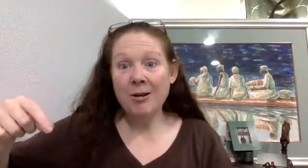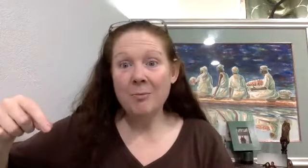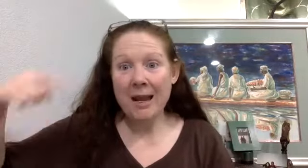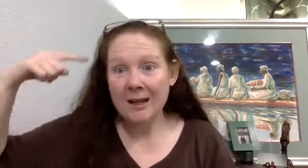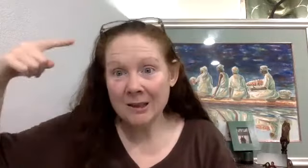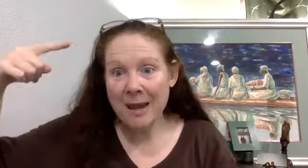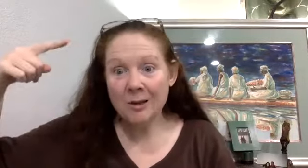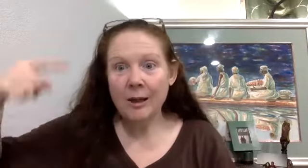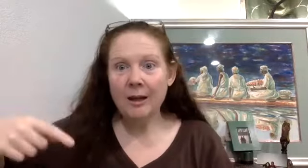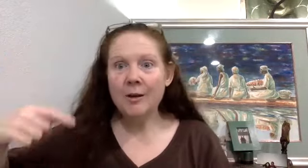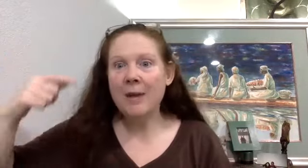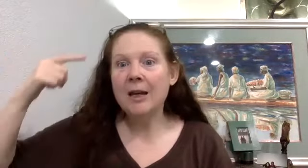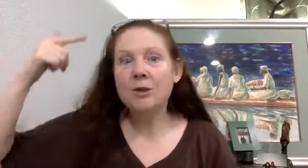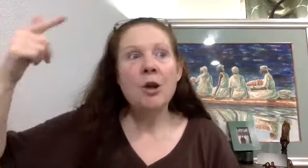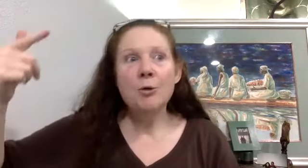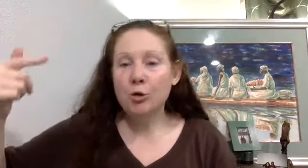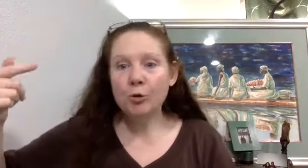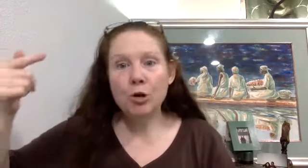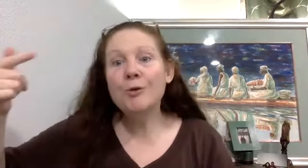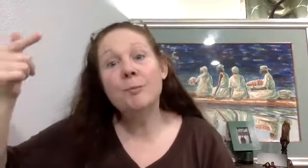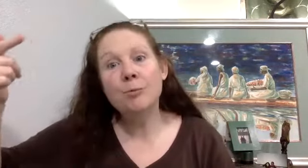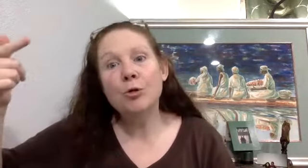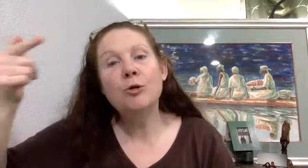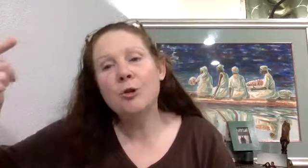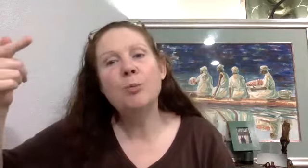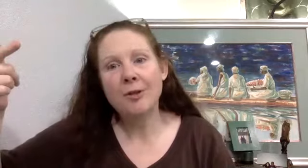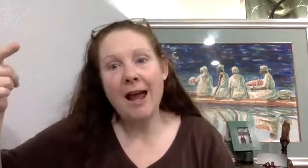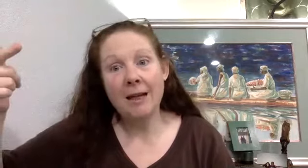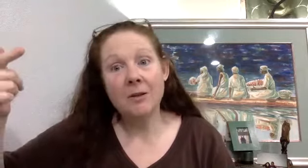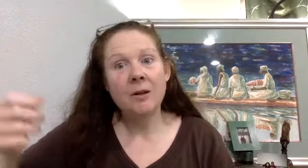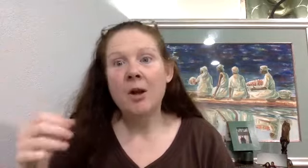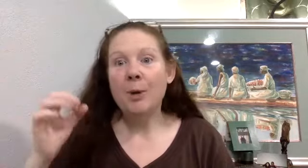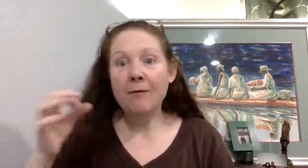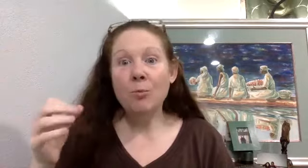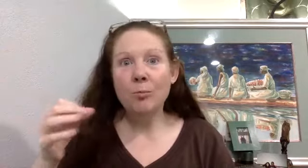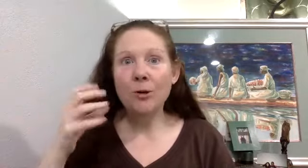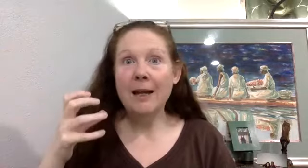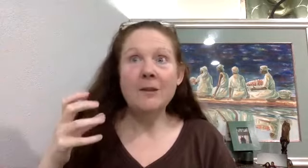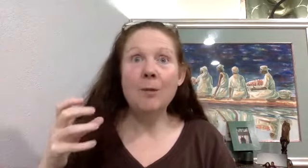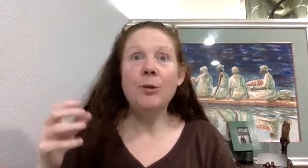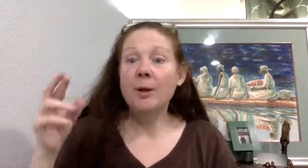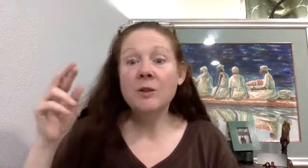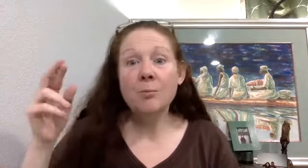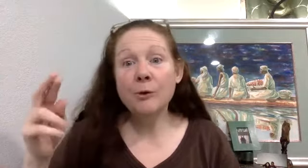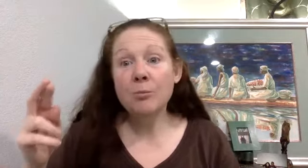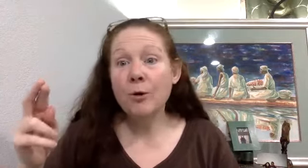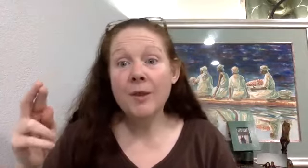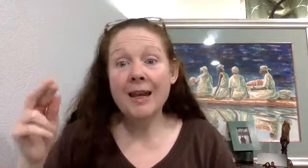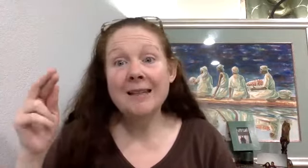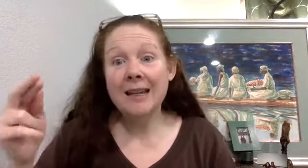make us mentally ill, make us choose, choose poor diets. But even more importantly, I stumbled there because the most important thing is getting